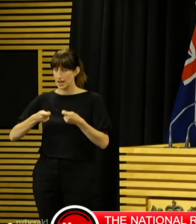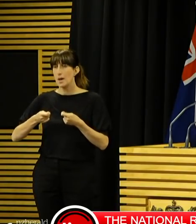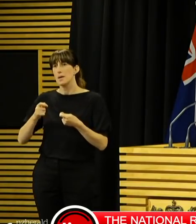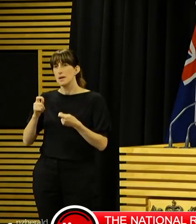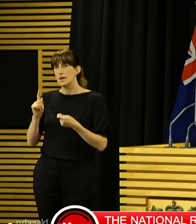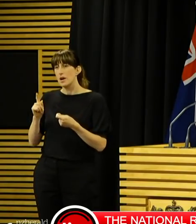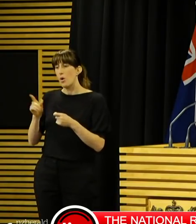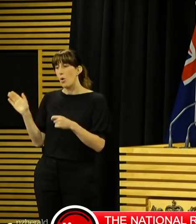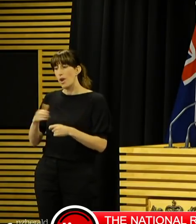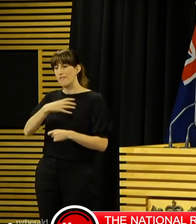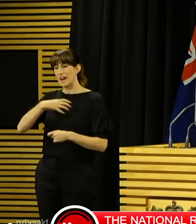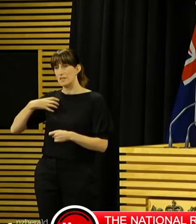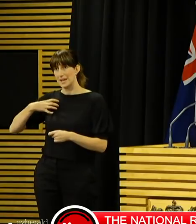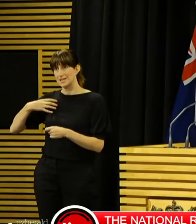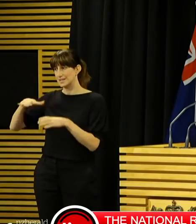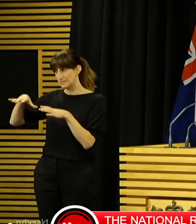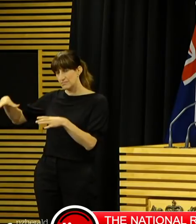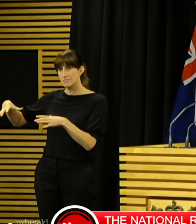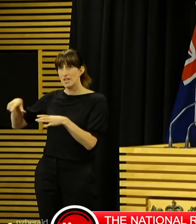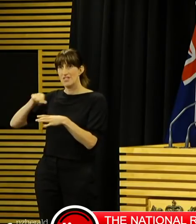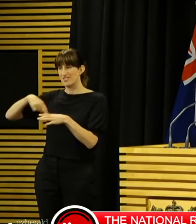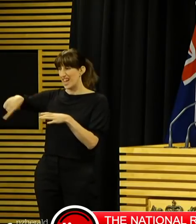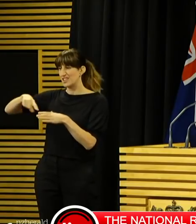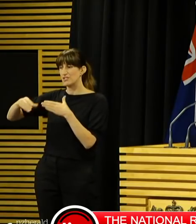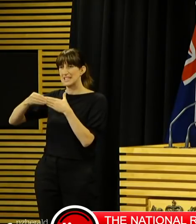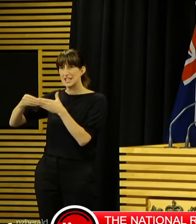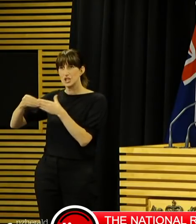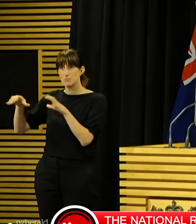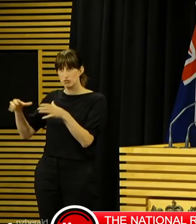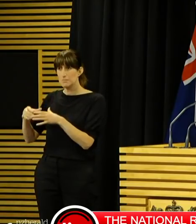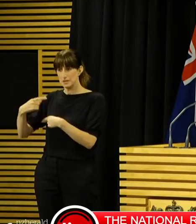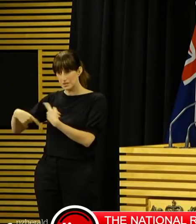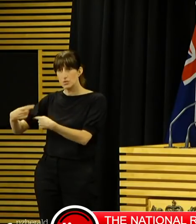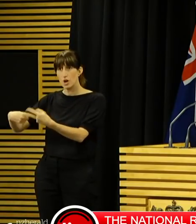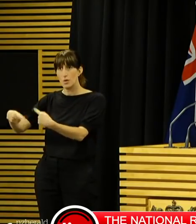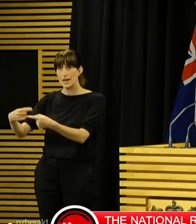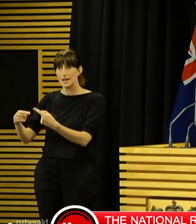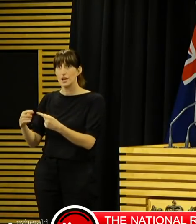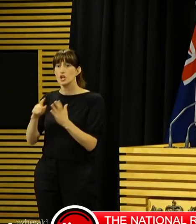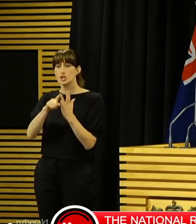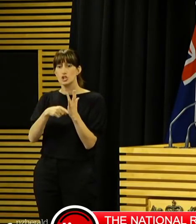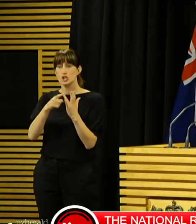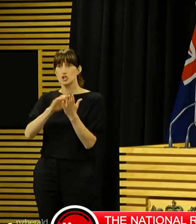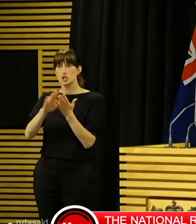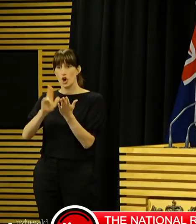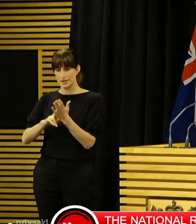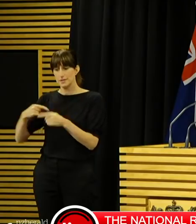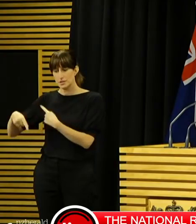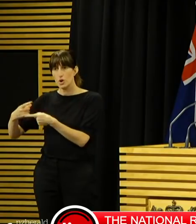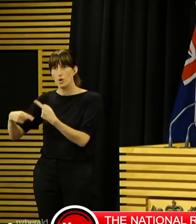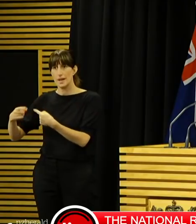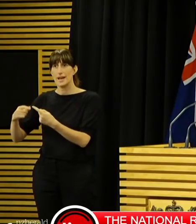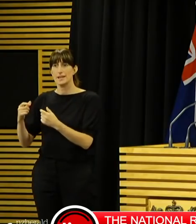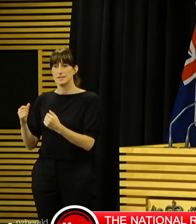-government response structure. John Ombler remains in his role as the all-of-government controller. I'd like to reinforce